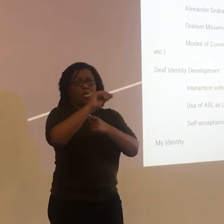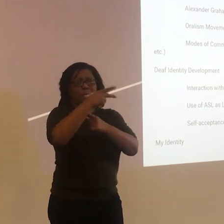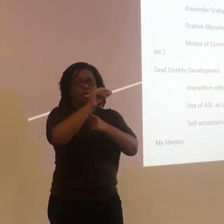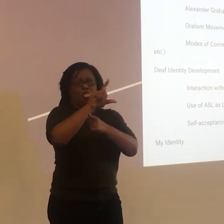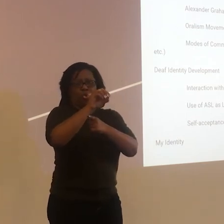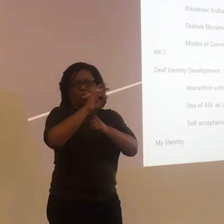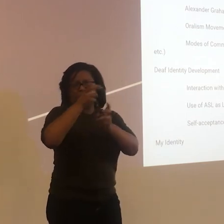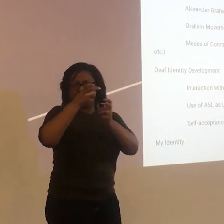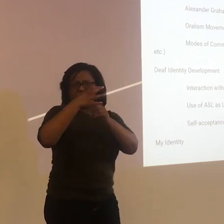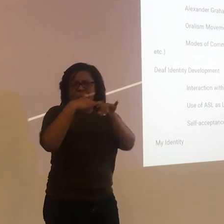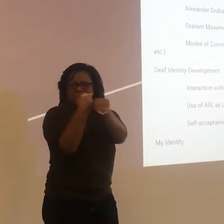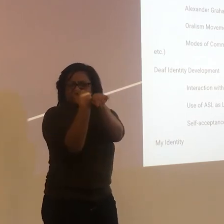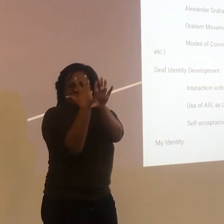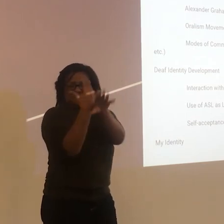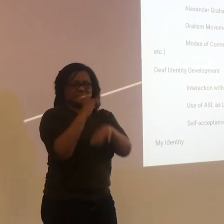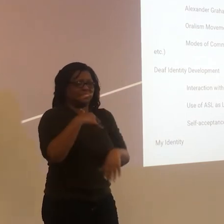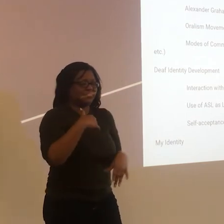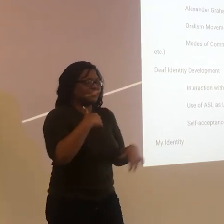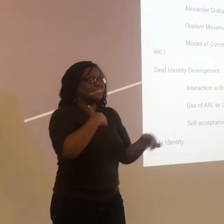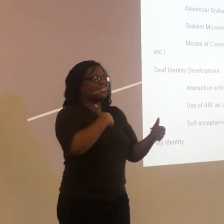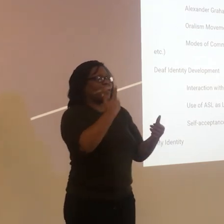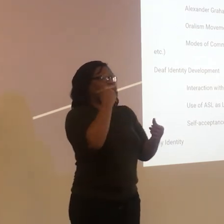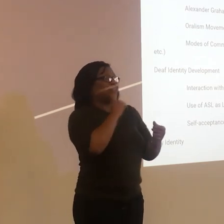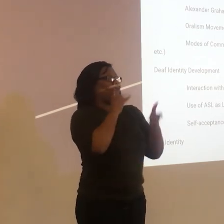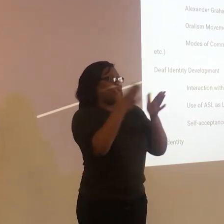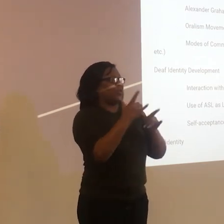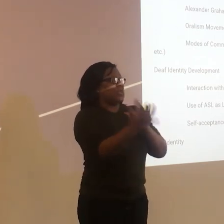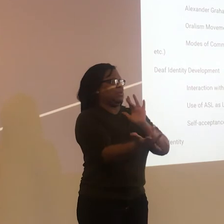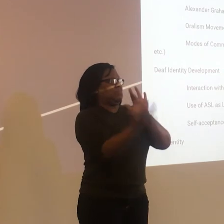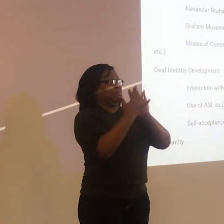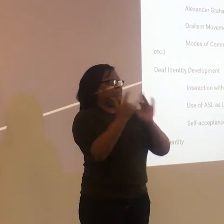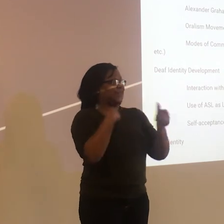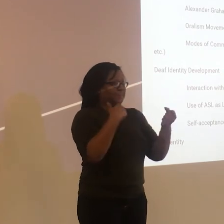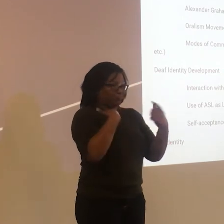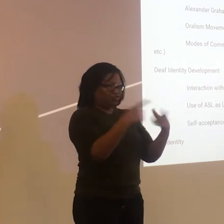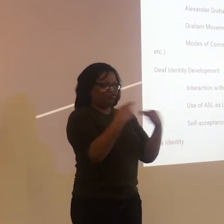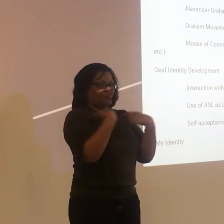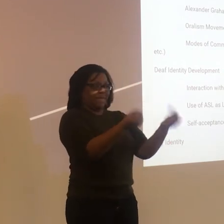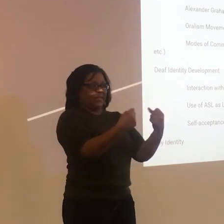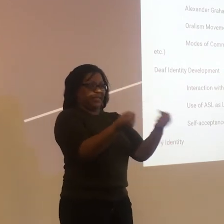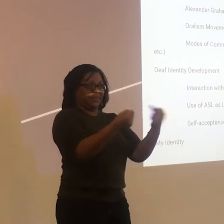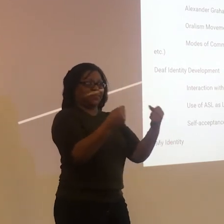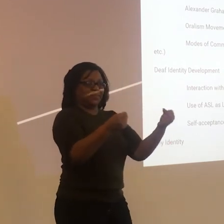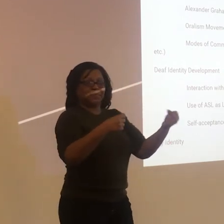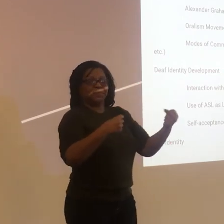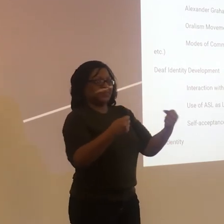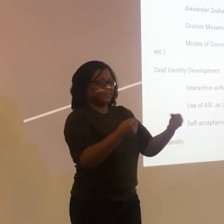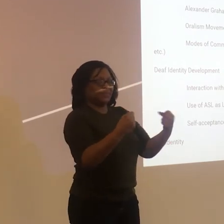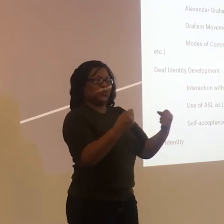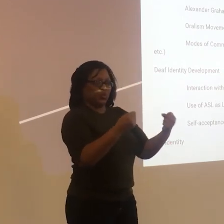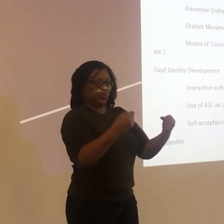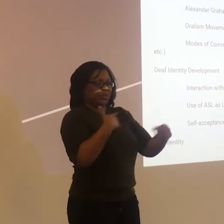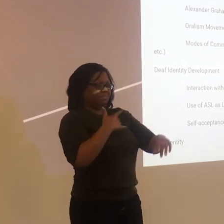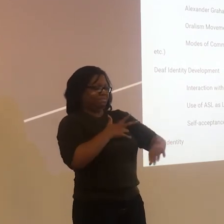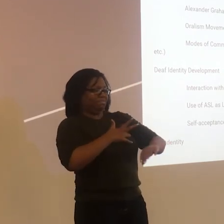We use Marco Polo or FaceTime, which is a face-to-face tech communication video chat. So while I'm driving,